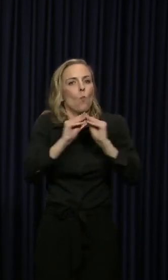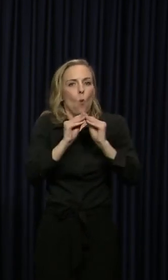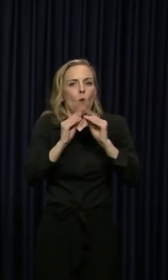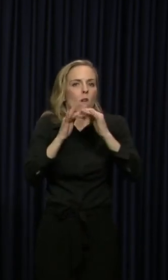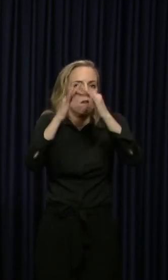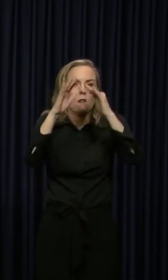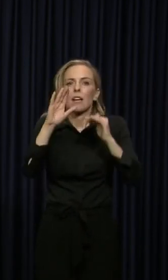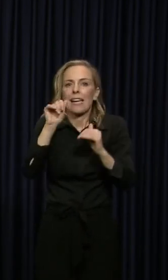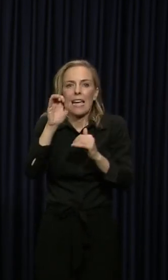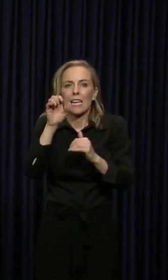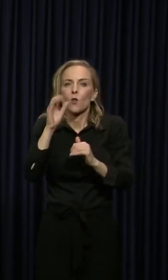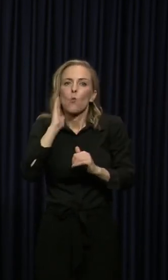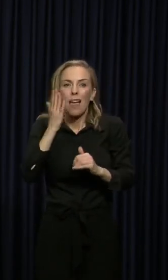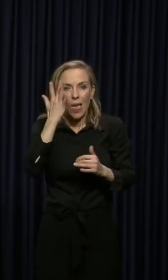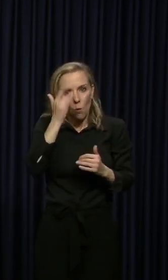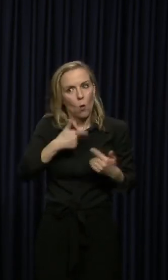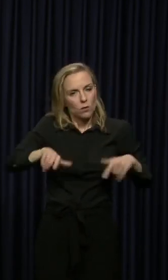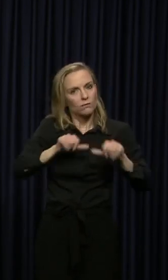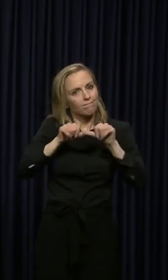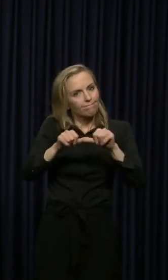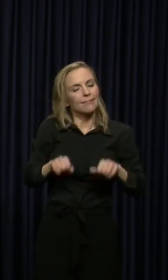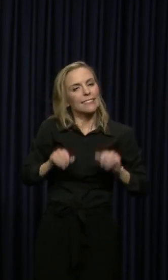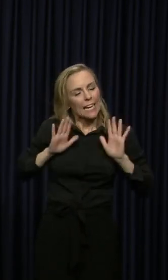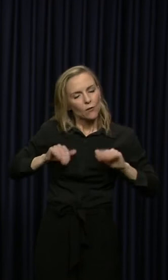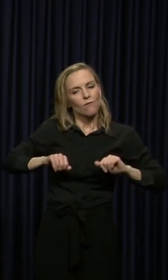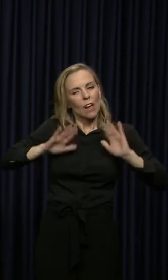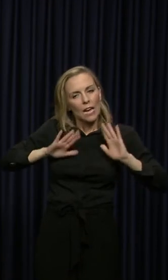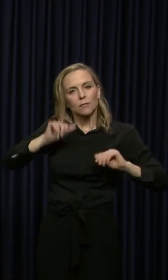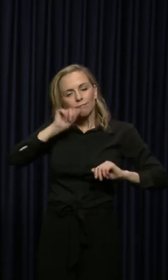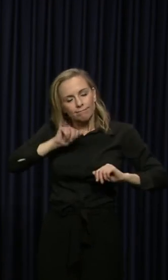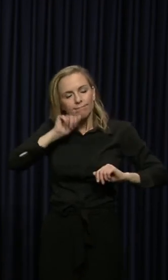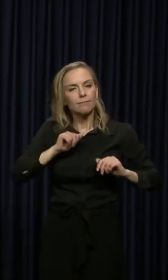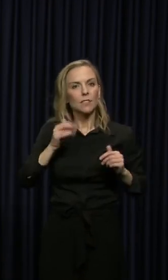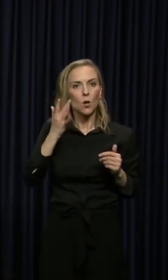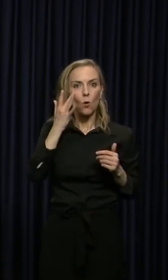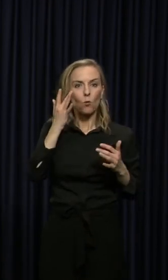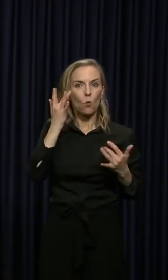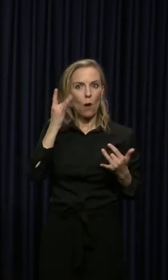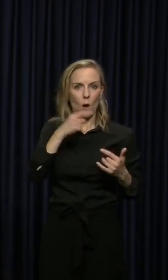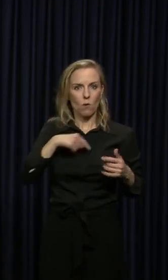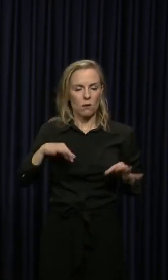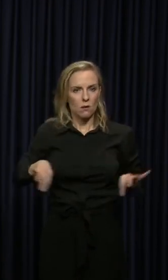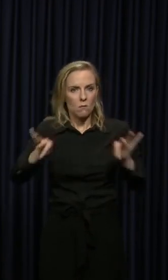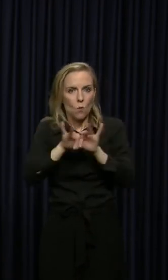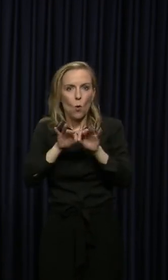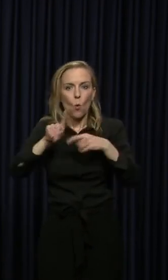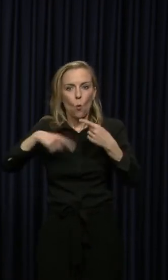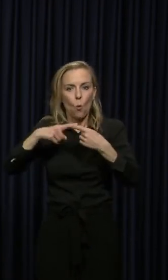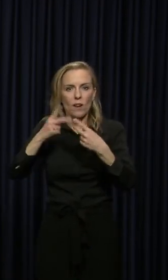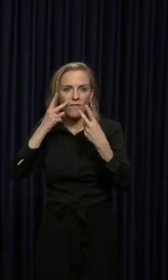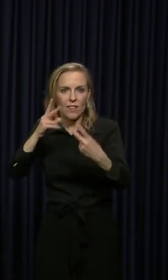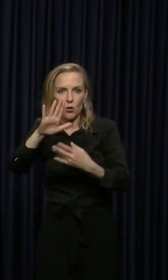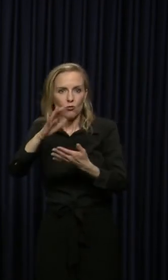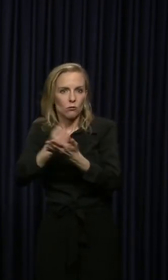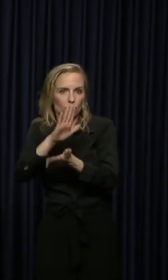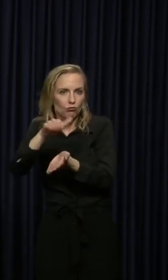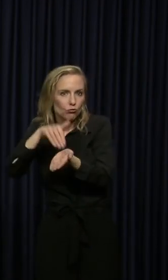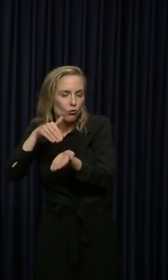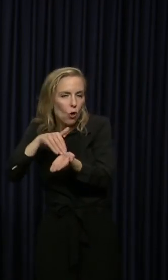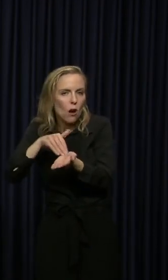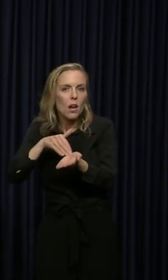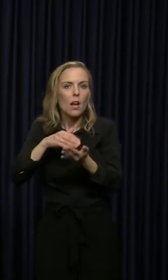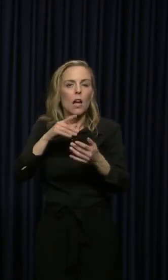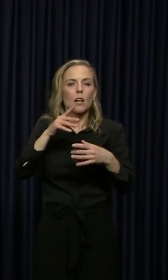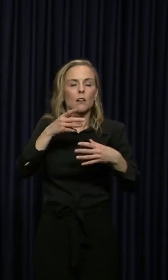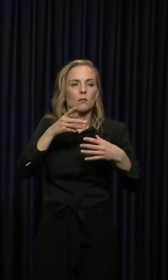why we have been making the sacrifices that we have. This is why we've been talking about when to seek care. This is why we've been out getting